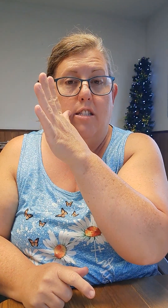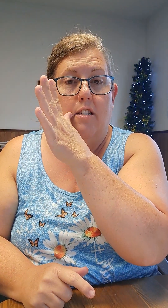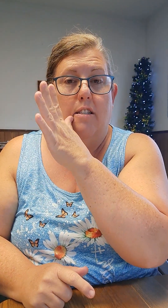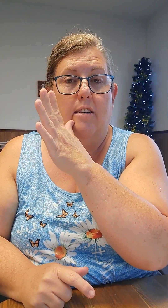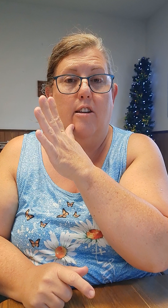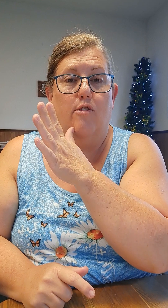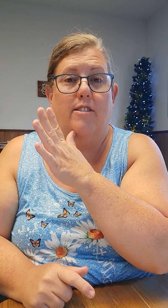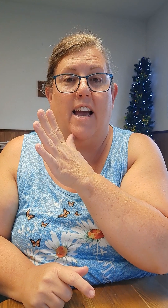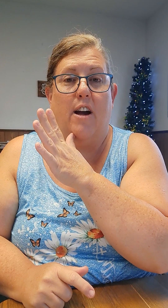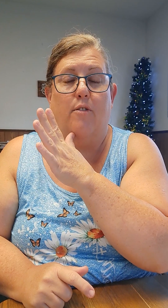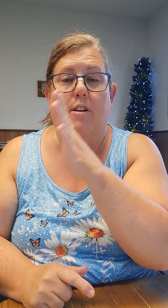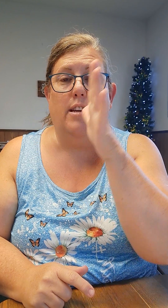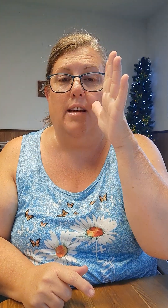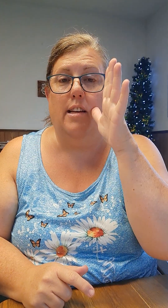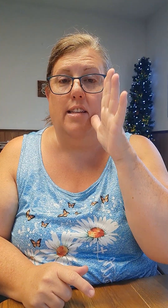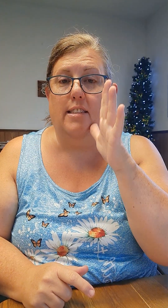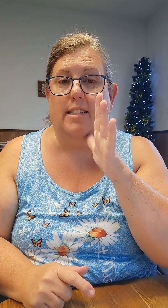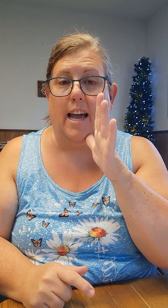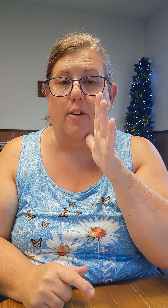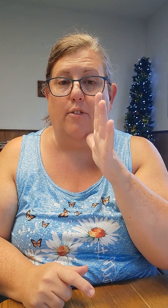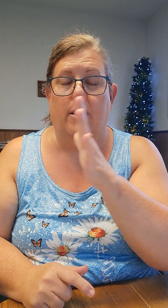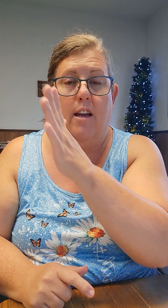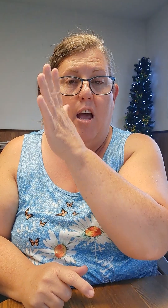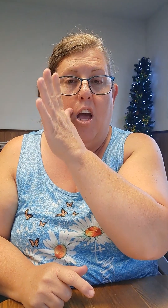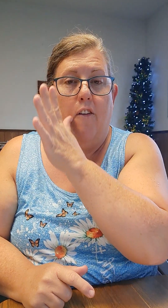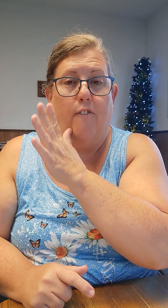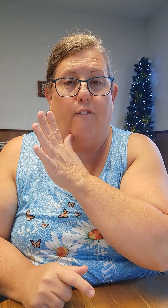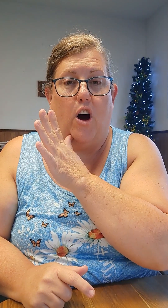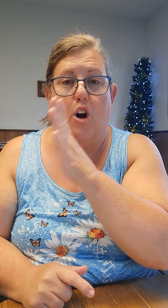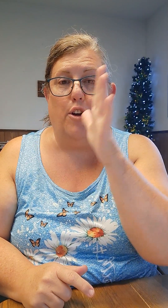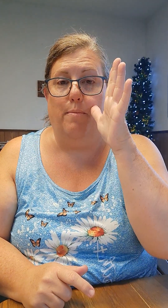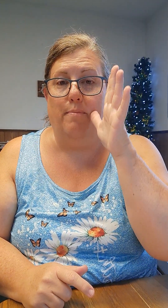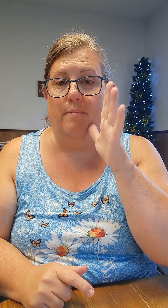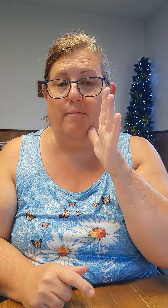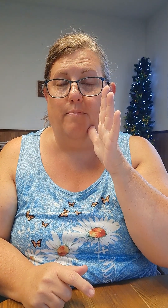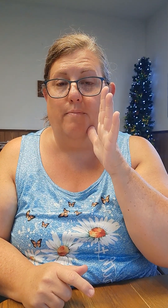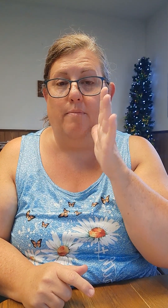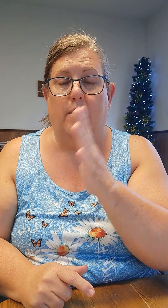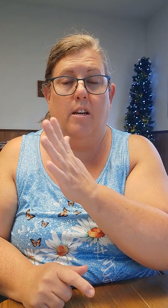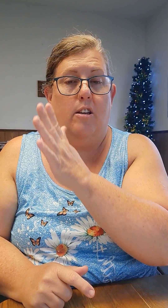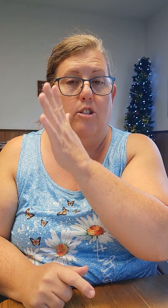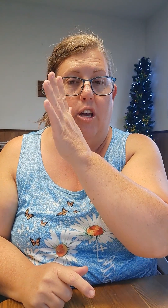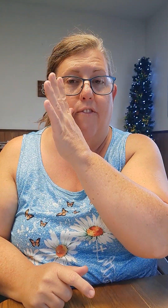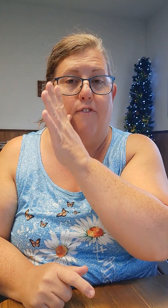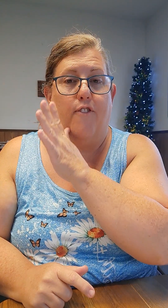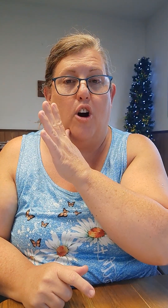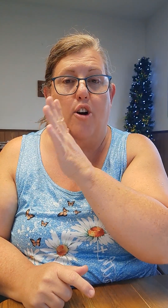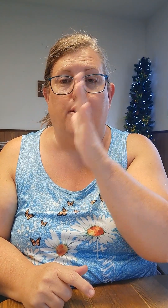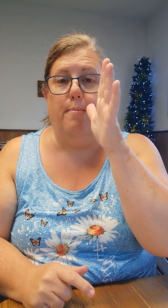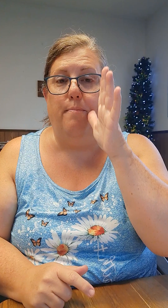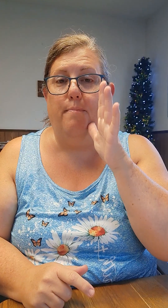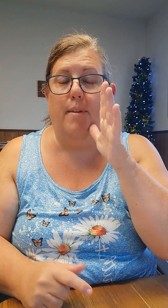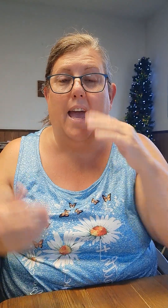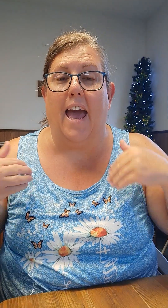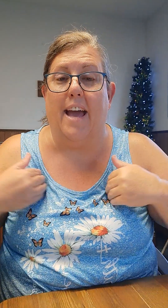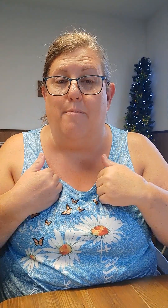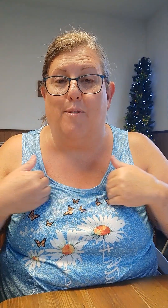go down, go down, down. Farm. You have farm animals.